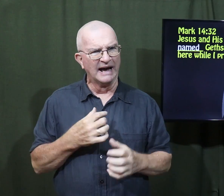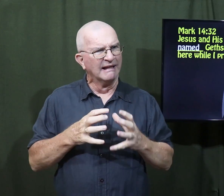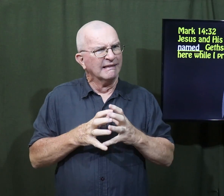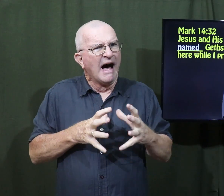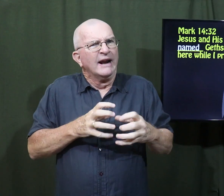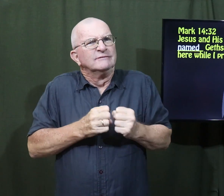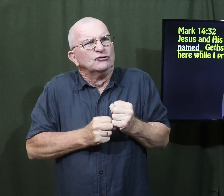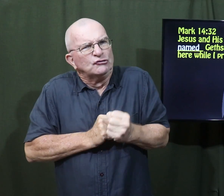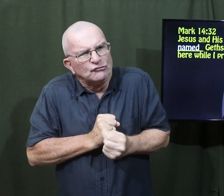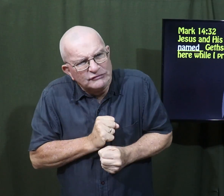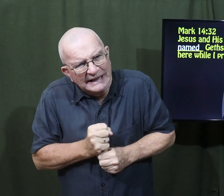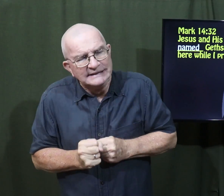A lot of stress.